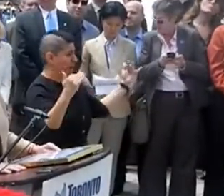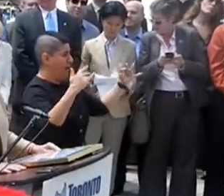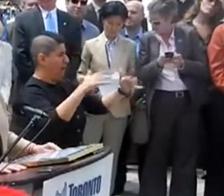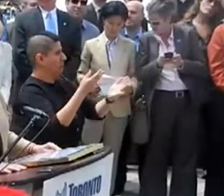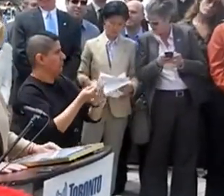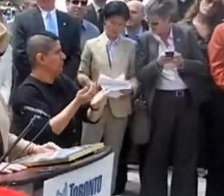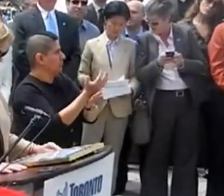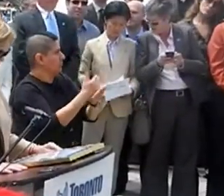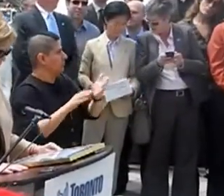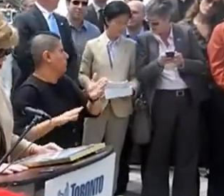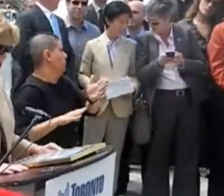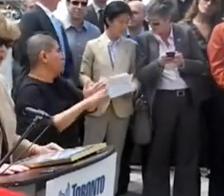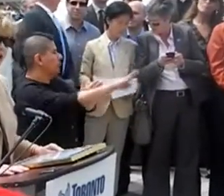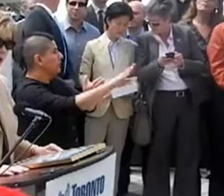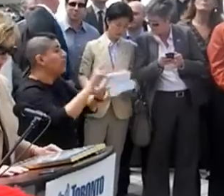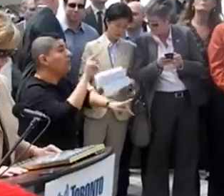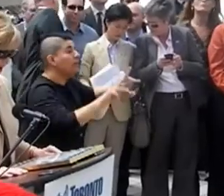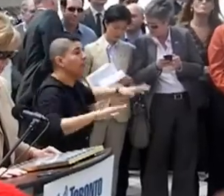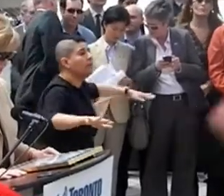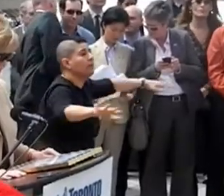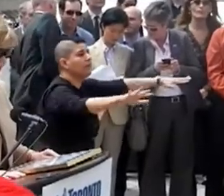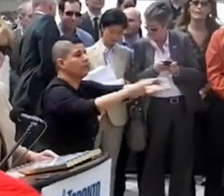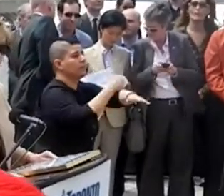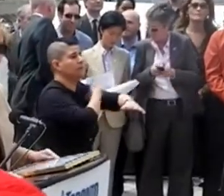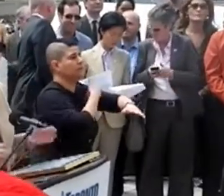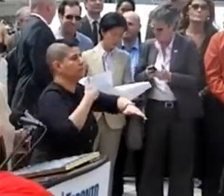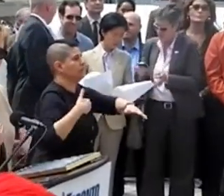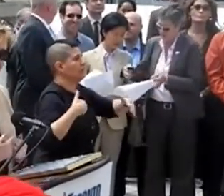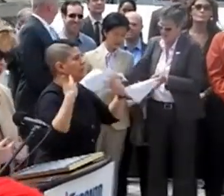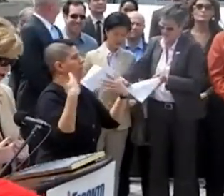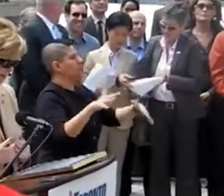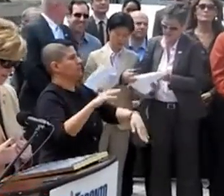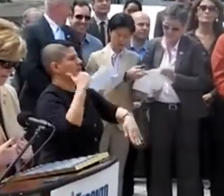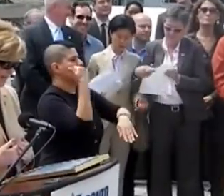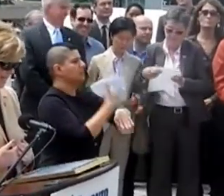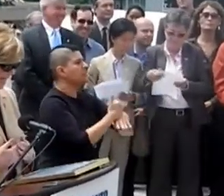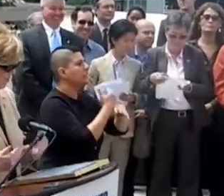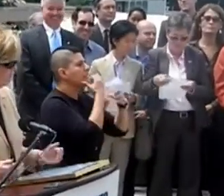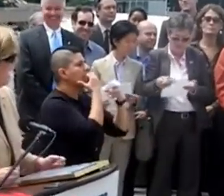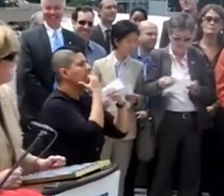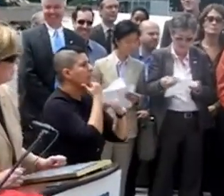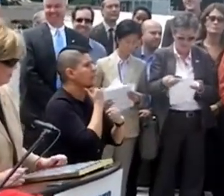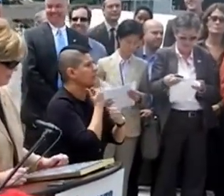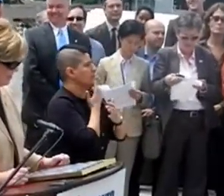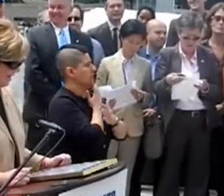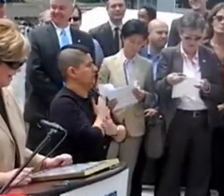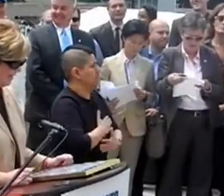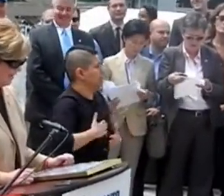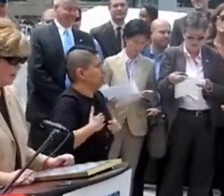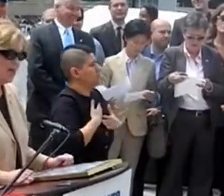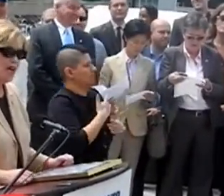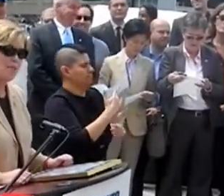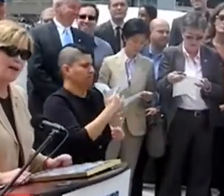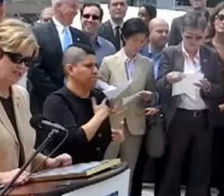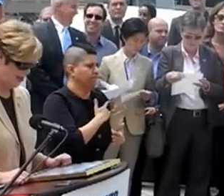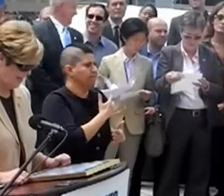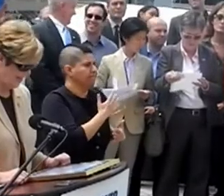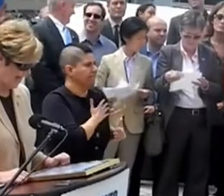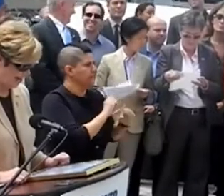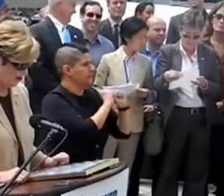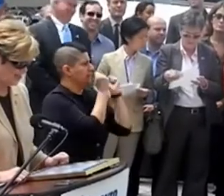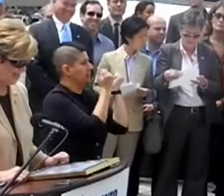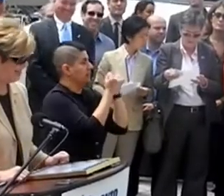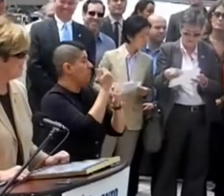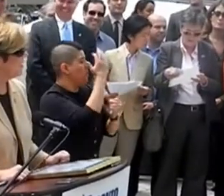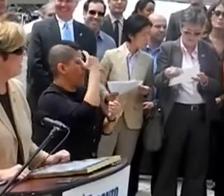the people of Toronto have established a caring and compassionate society based on